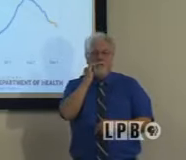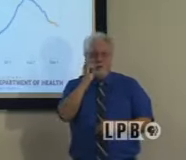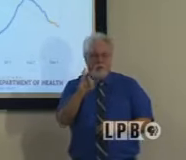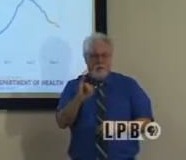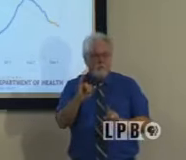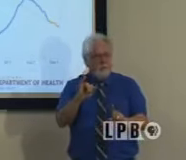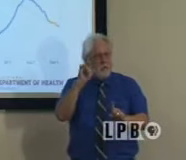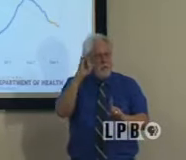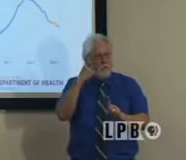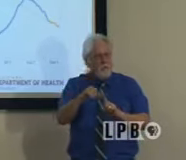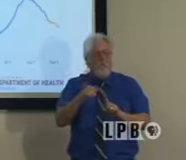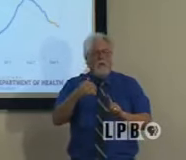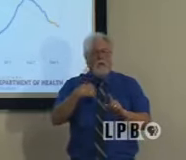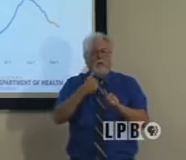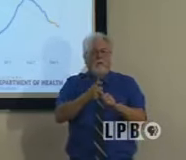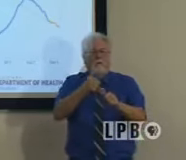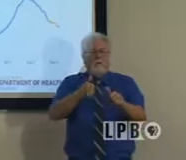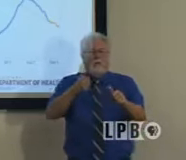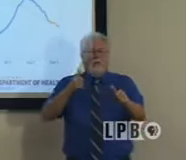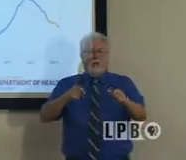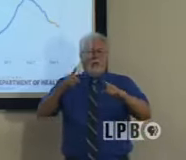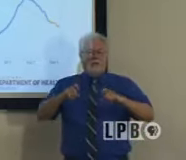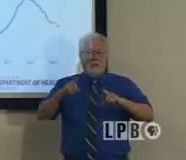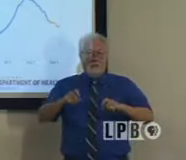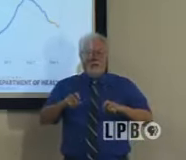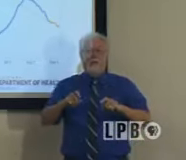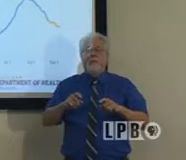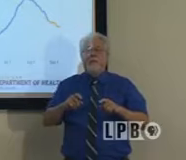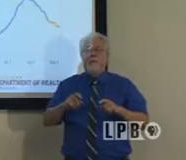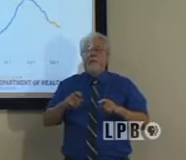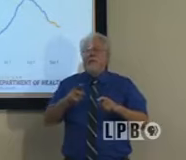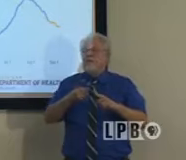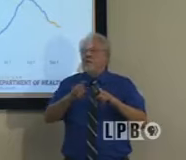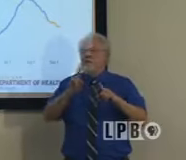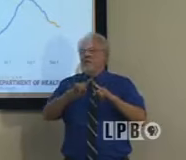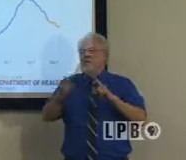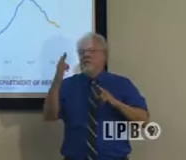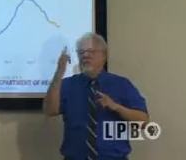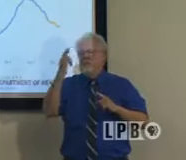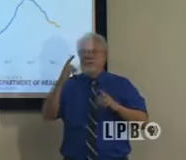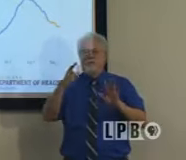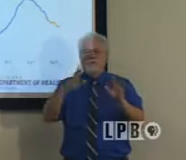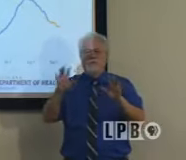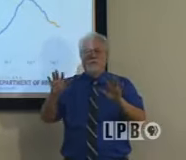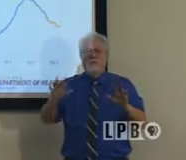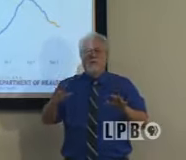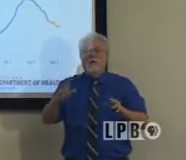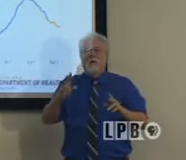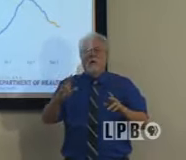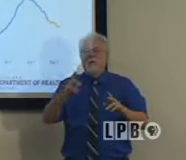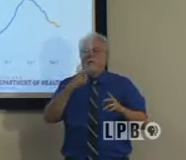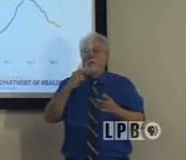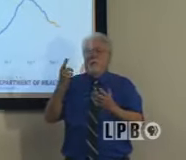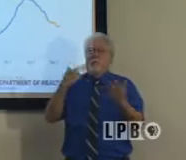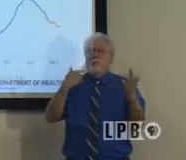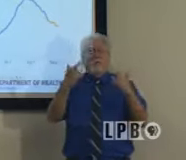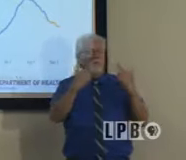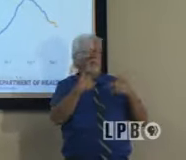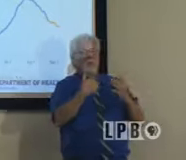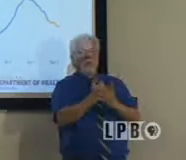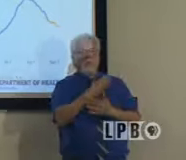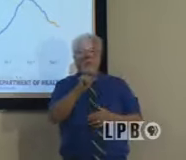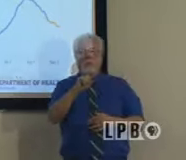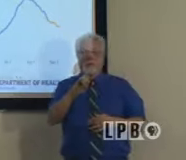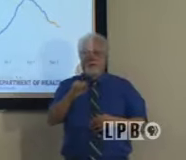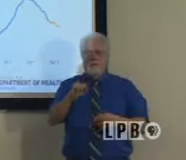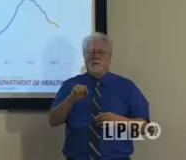as we have these backlogs and continue to see backlogs from a variety of different people who are reporting new cases